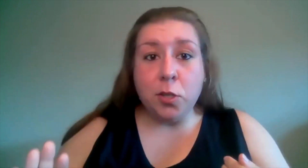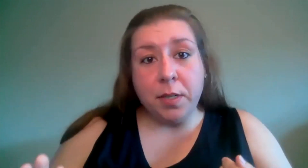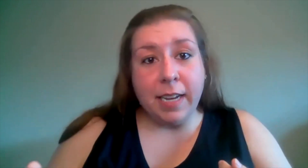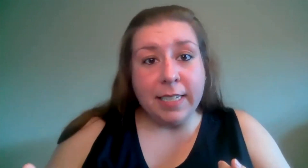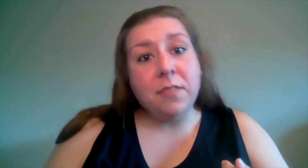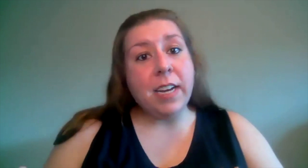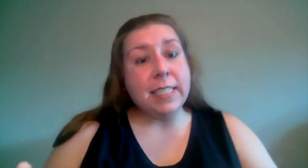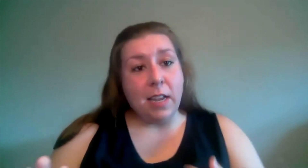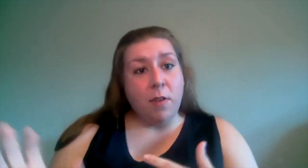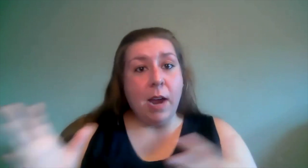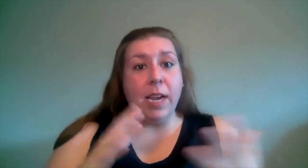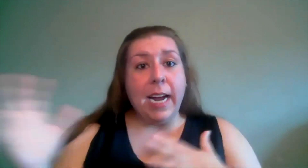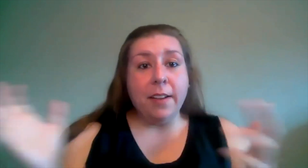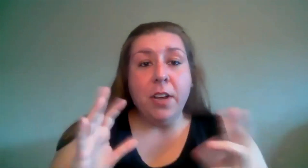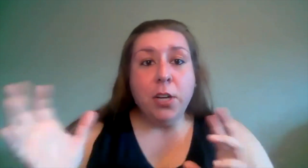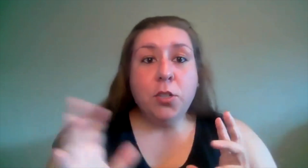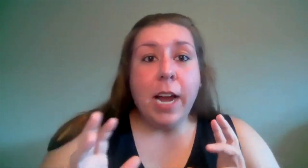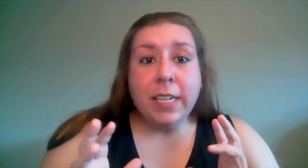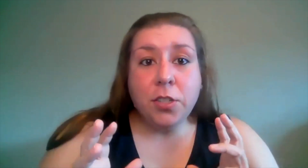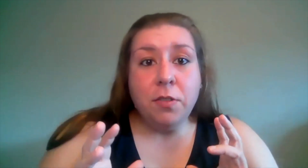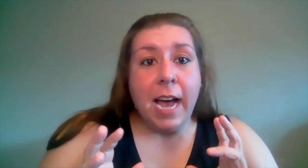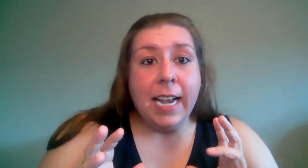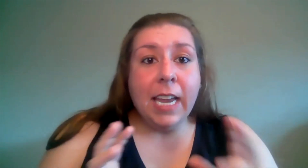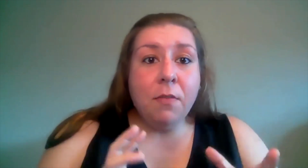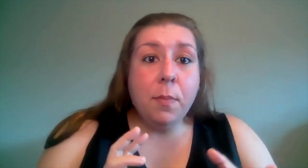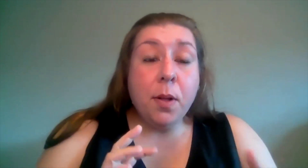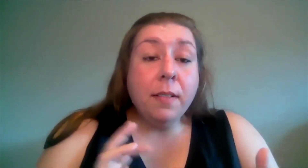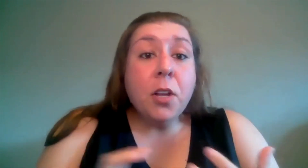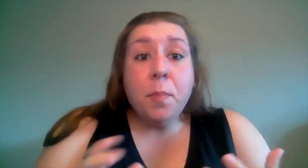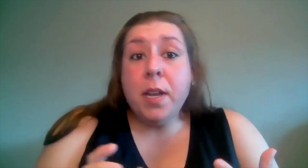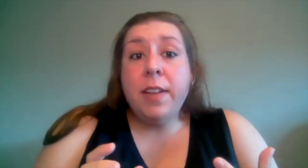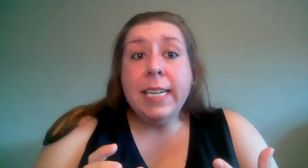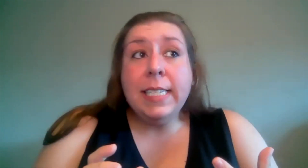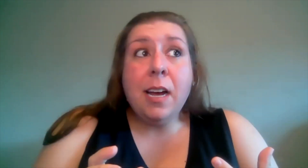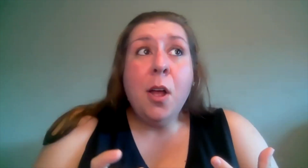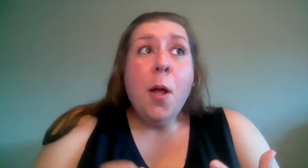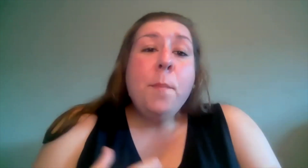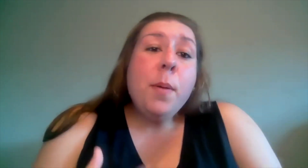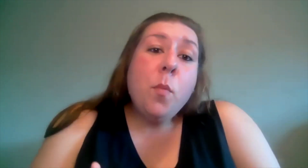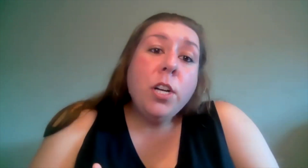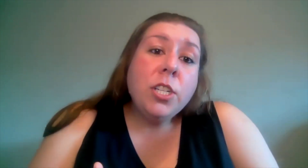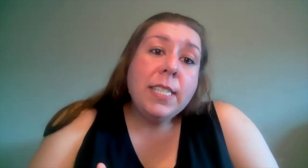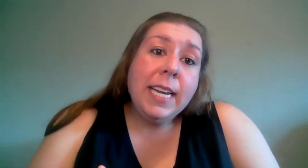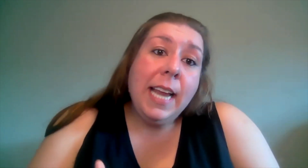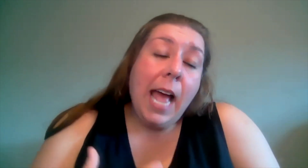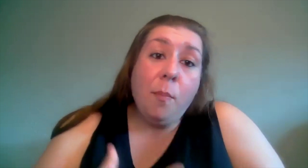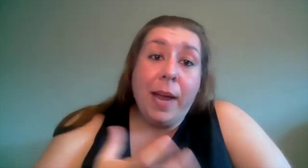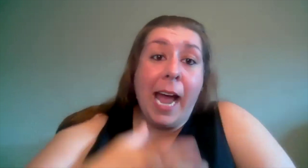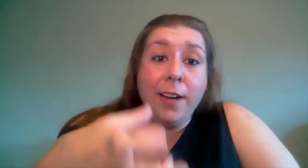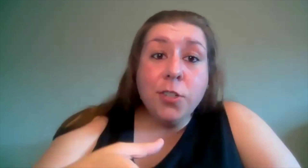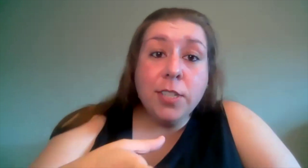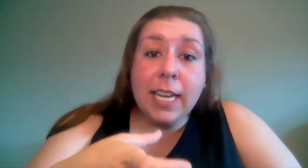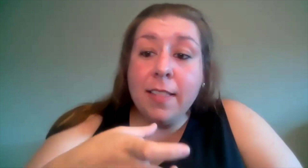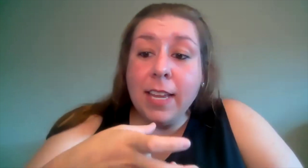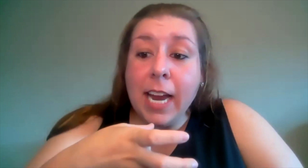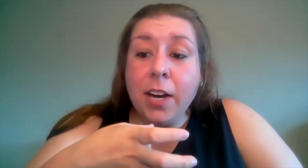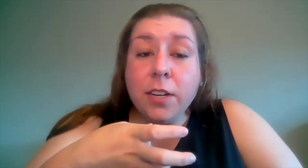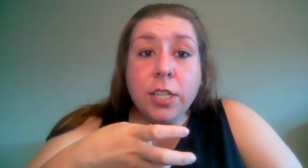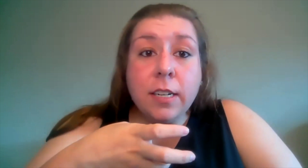super sexy vixen right we kind of try to do that and give people a little bit of an idea but more just to help my actors get in the character